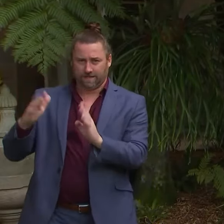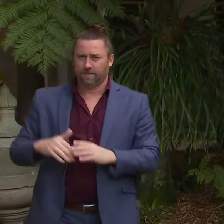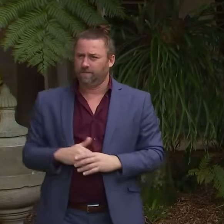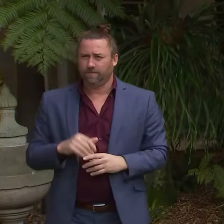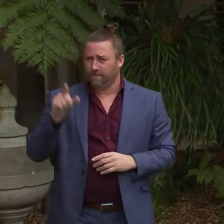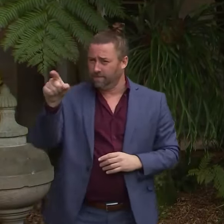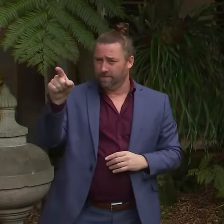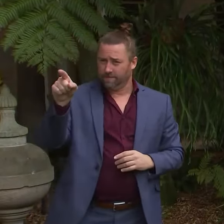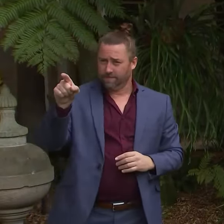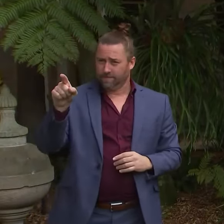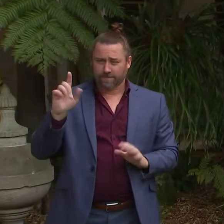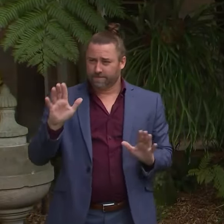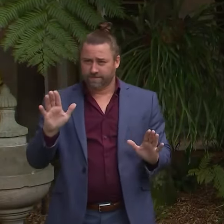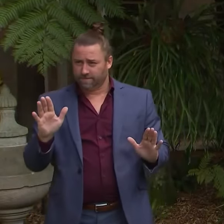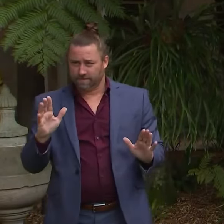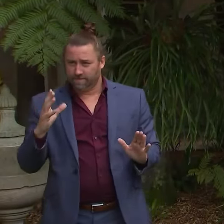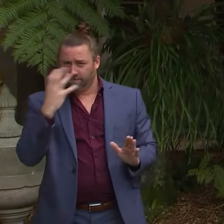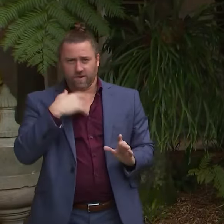I'll just... Yes, go ahead.